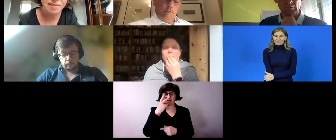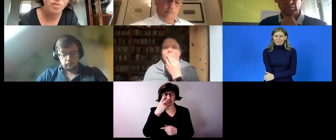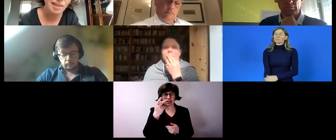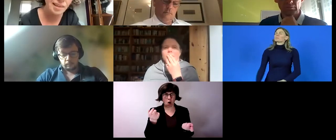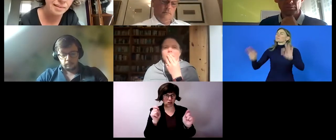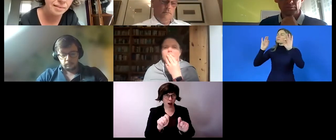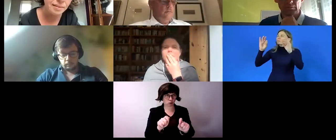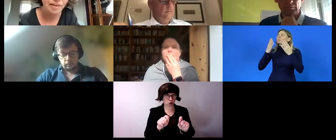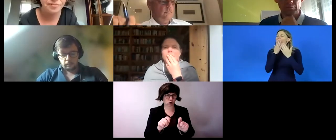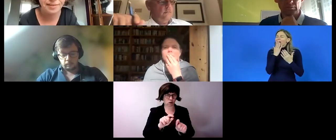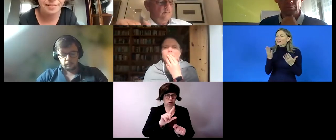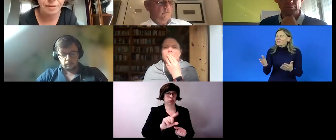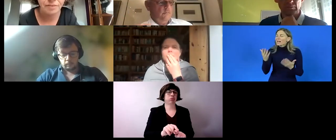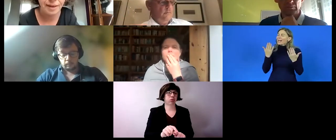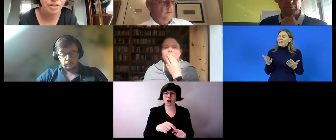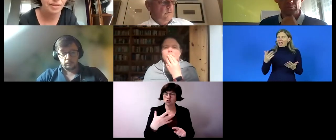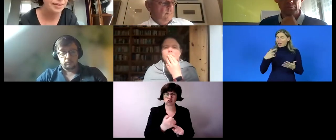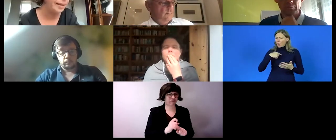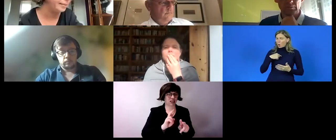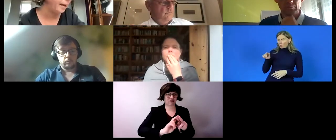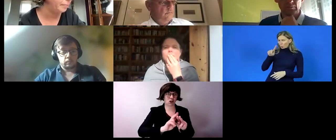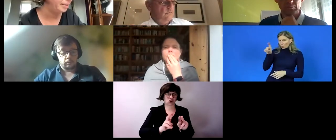take up the questions um